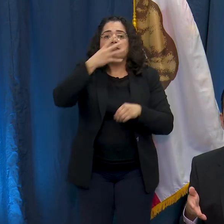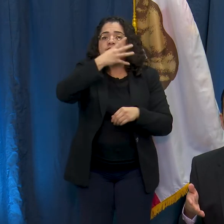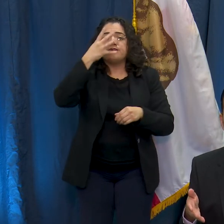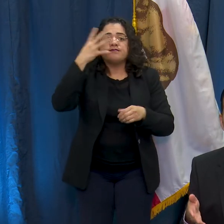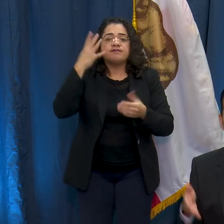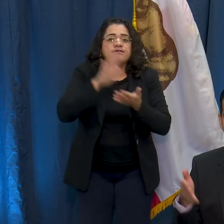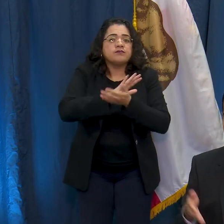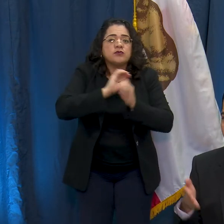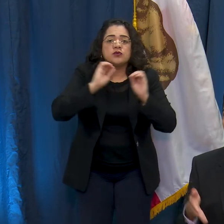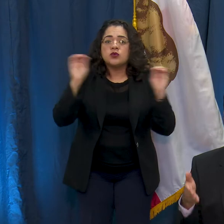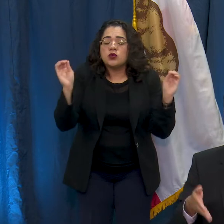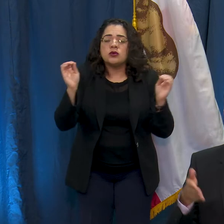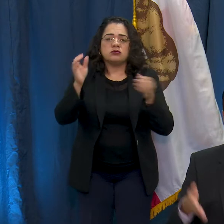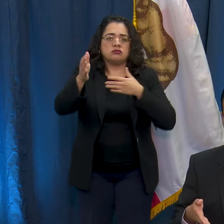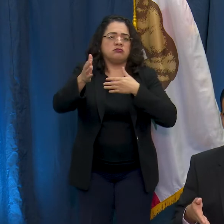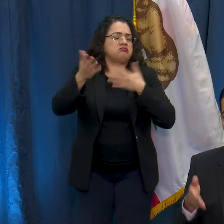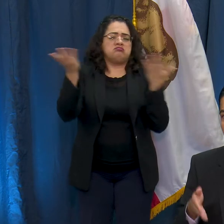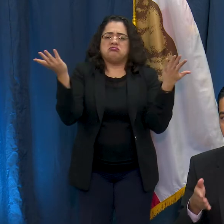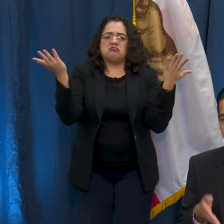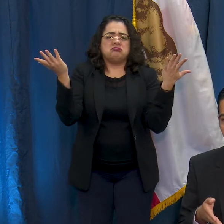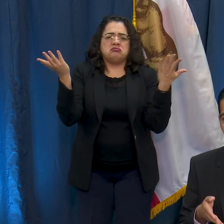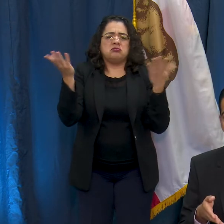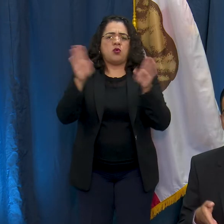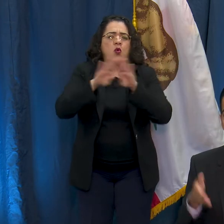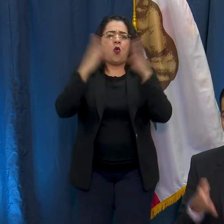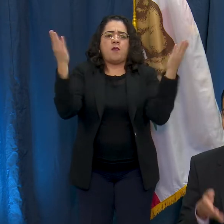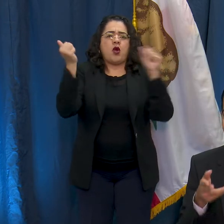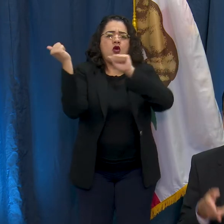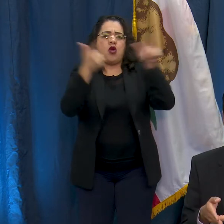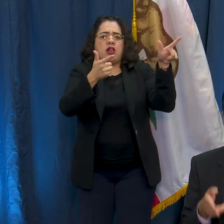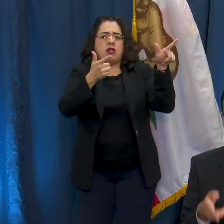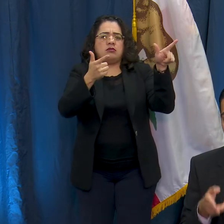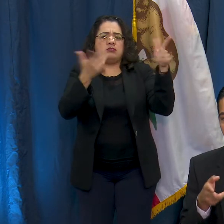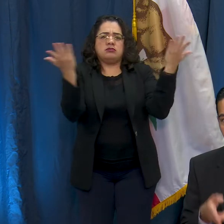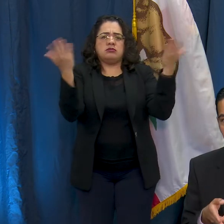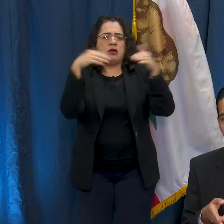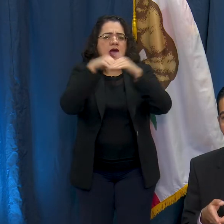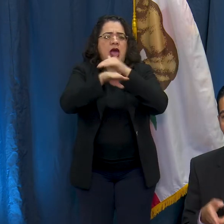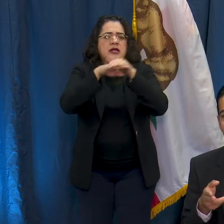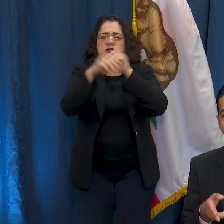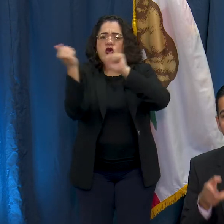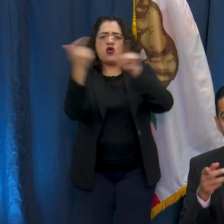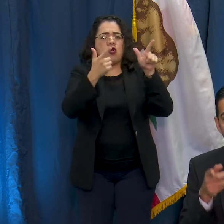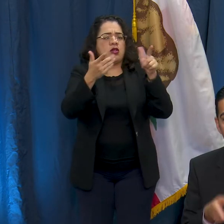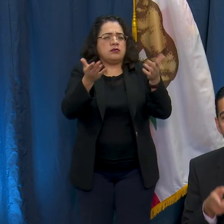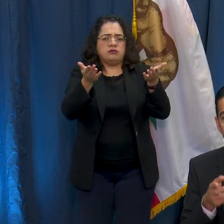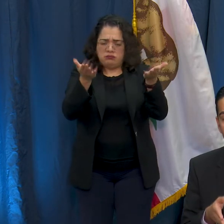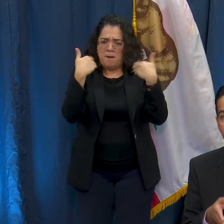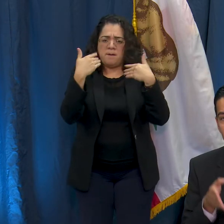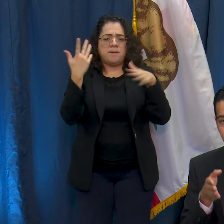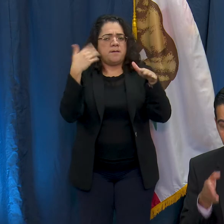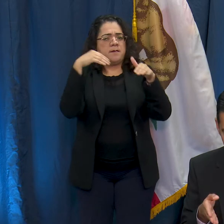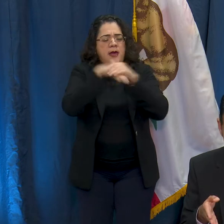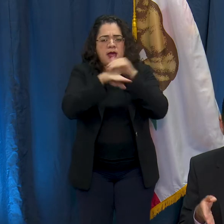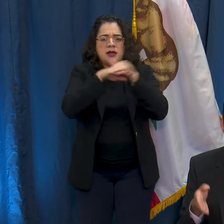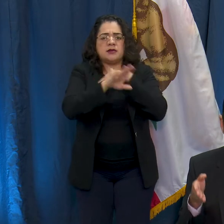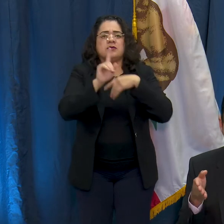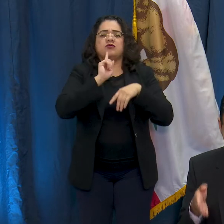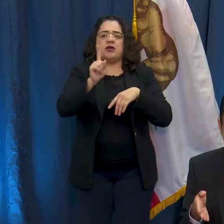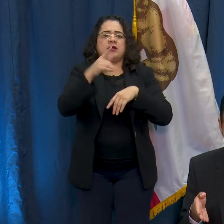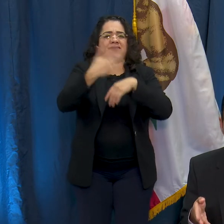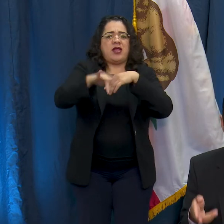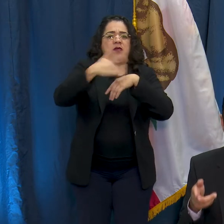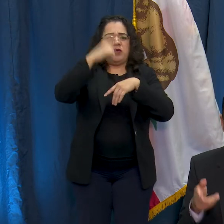whether you are any member of this community of our city, you have access to this clinic and I want to make sure that all you know that it's available